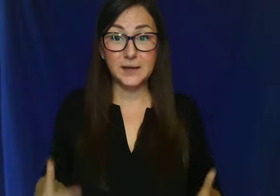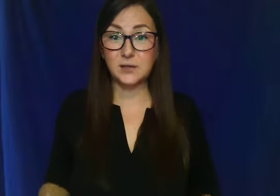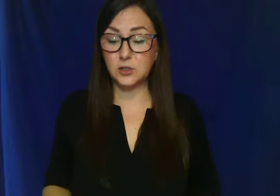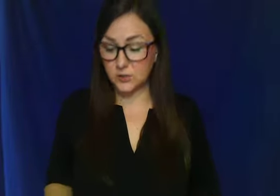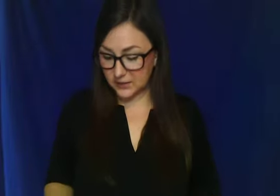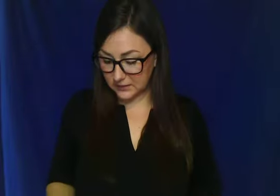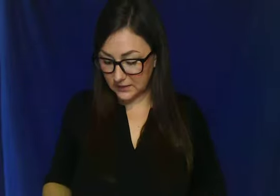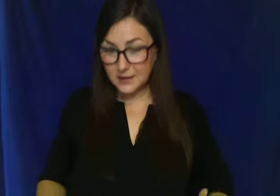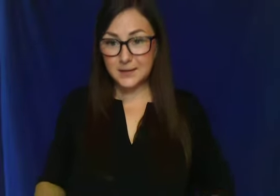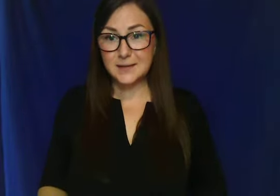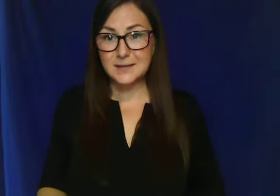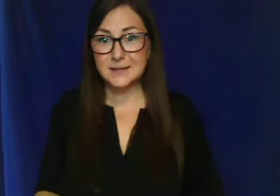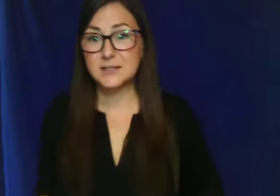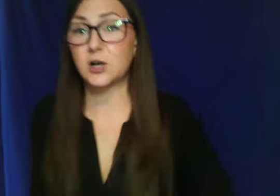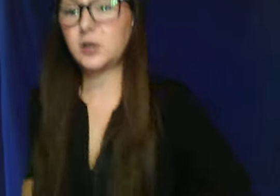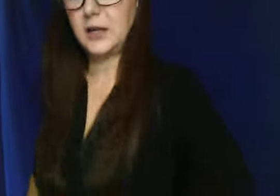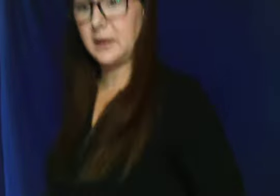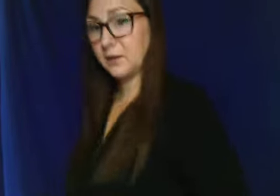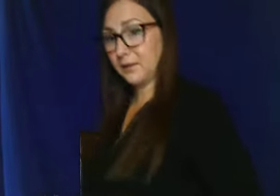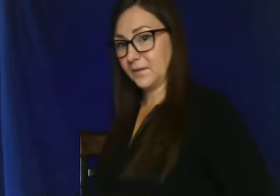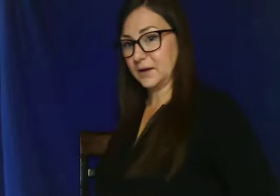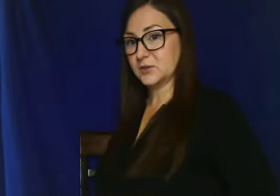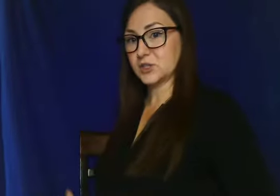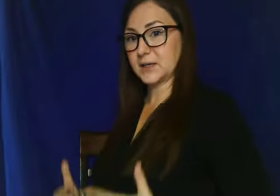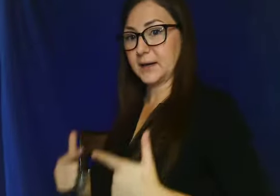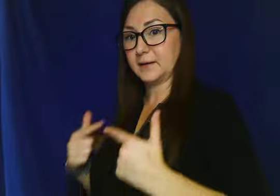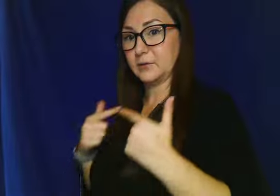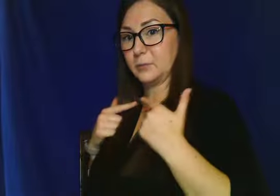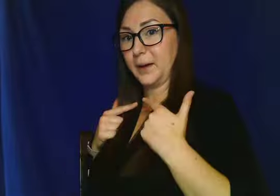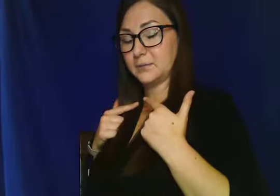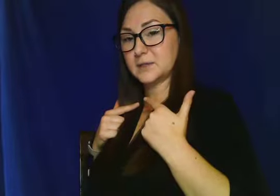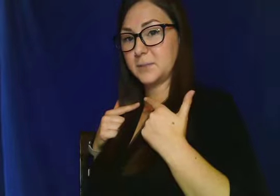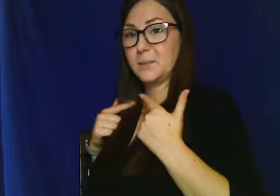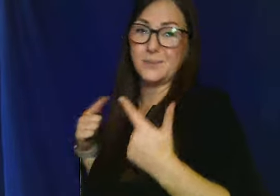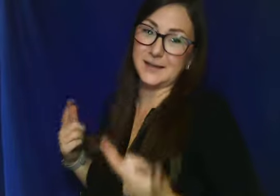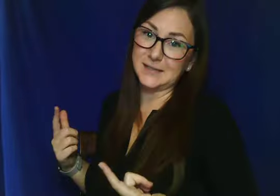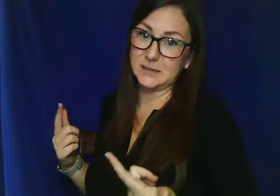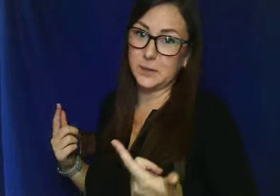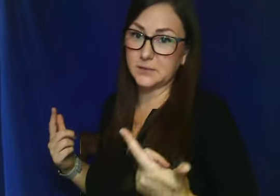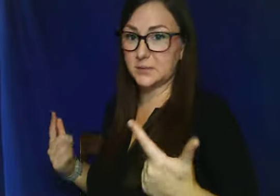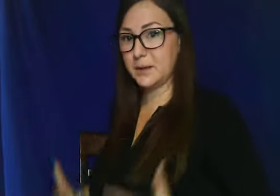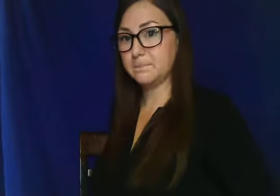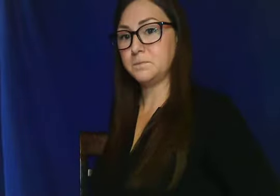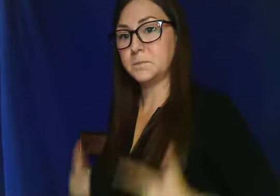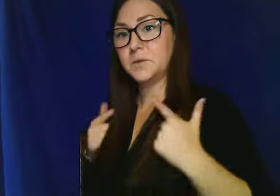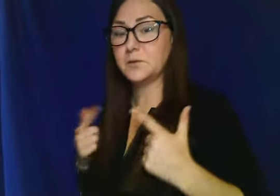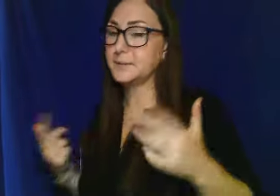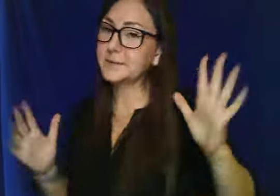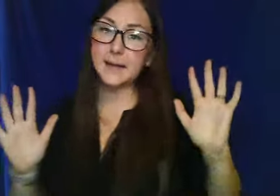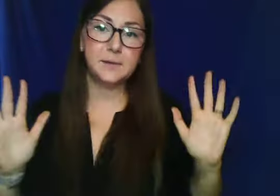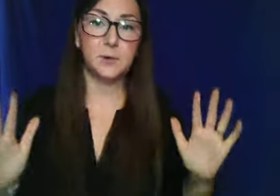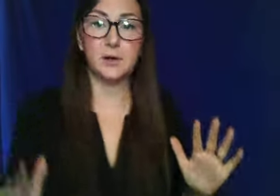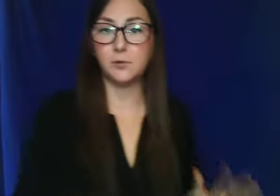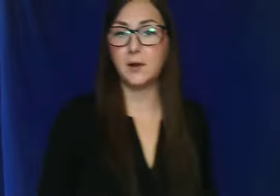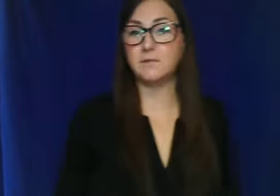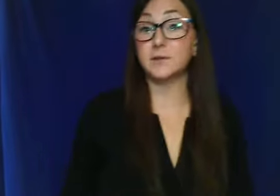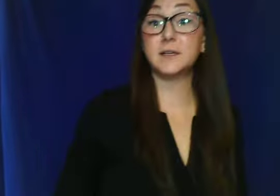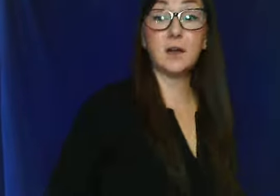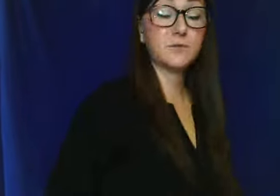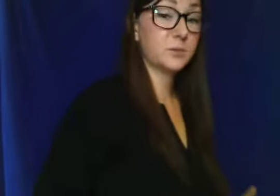You could start here and then just kind of bounce them up. I tend to bounce them up. I can slide it whatever way feels comfortable